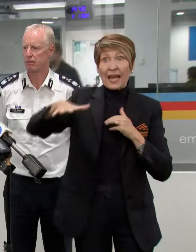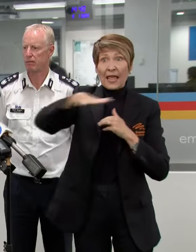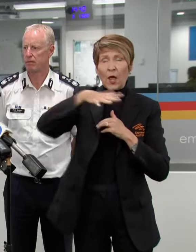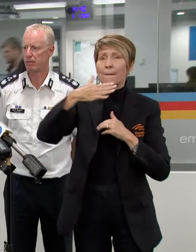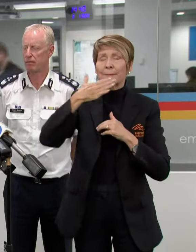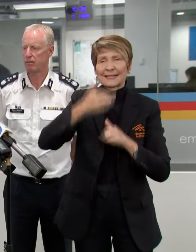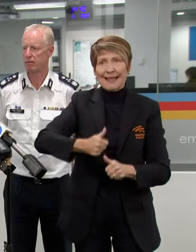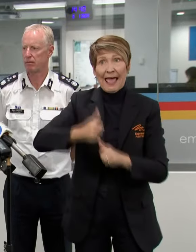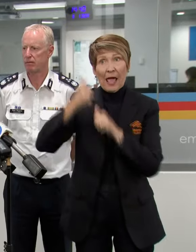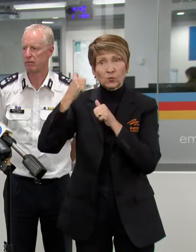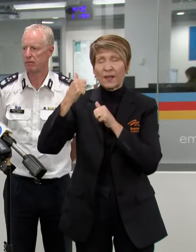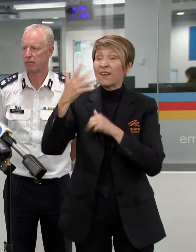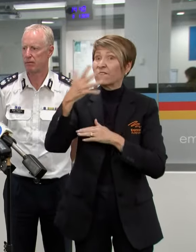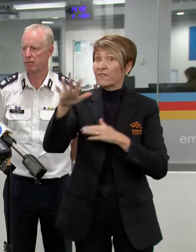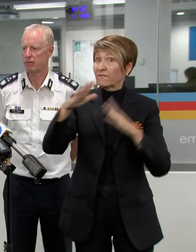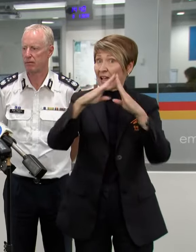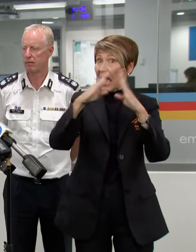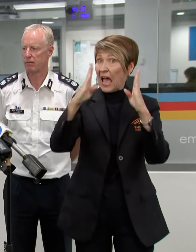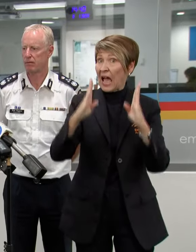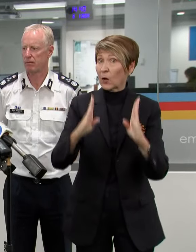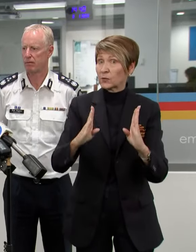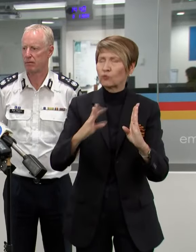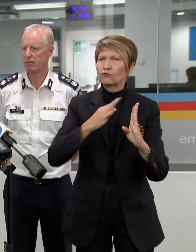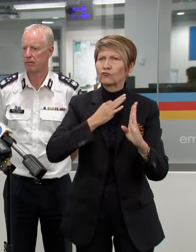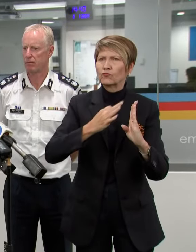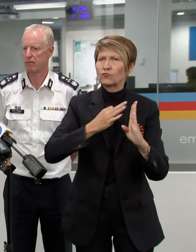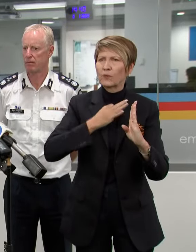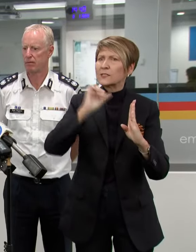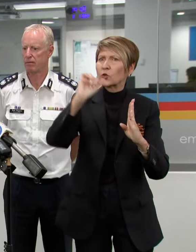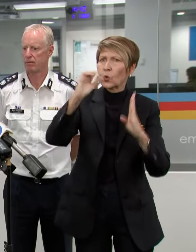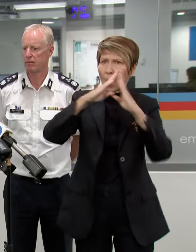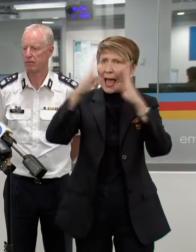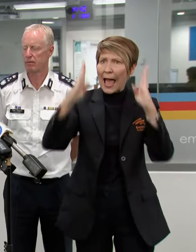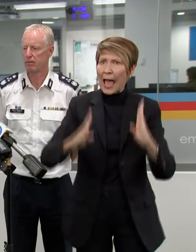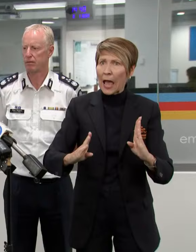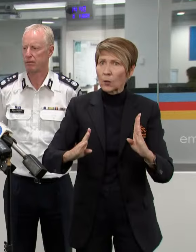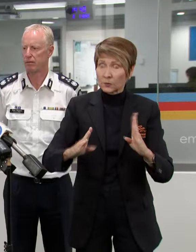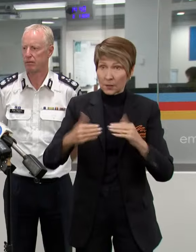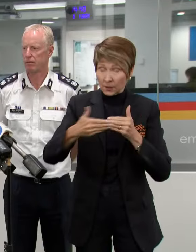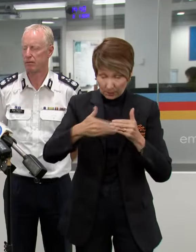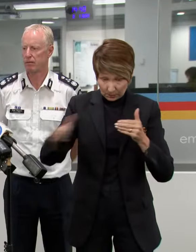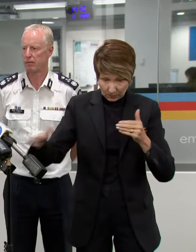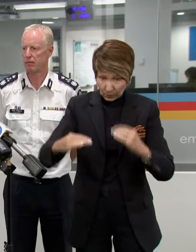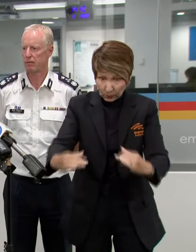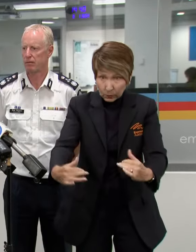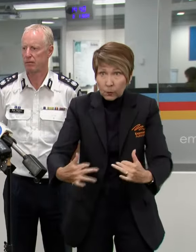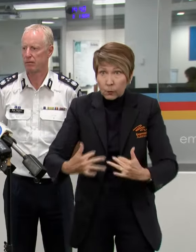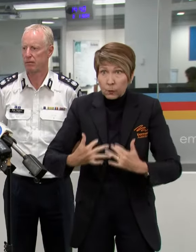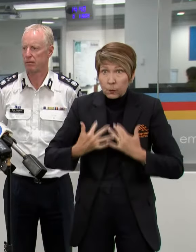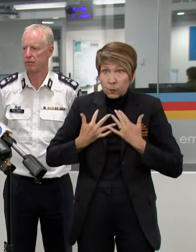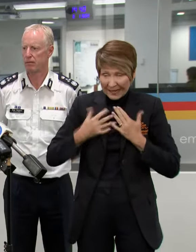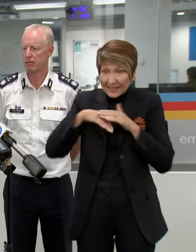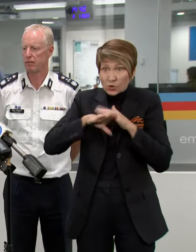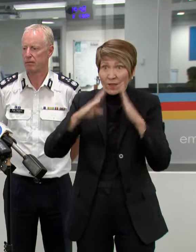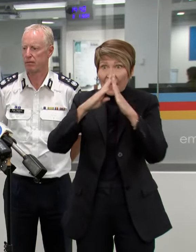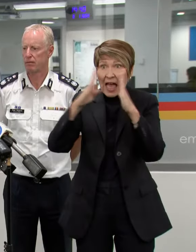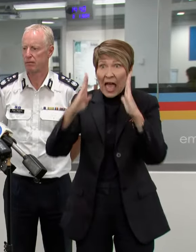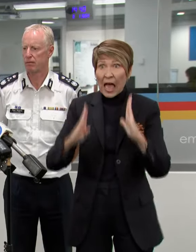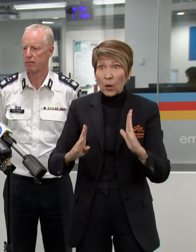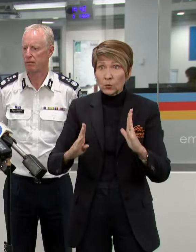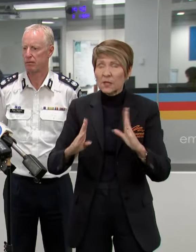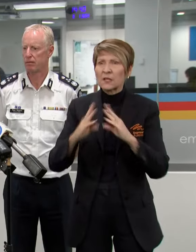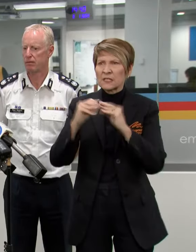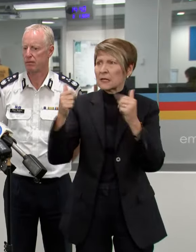immediately at risk of seeing overfloor flooding. around another 140 properties that could see flooding